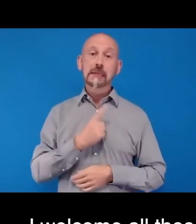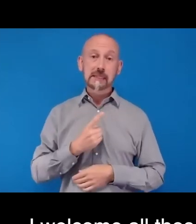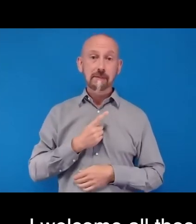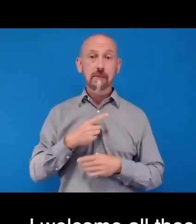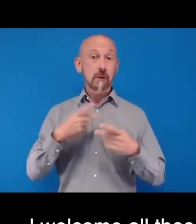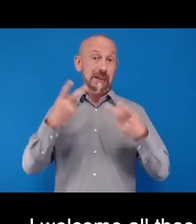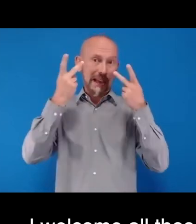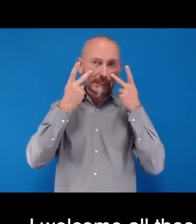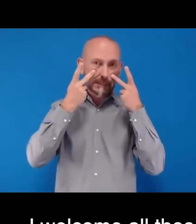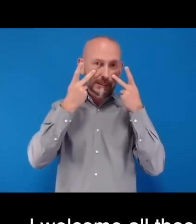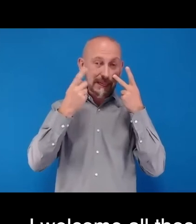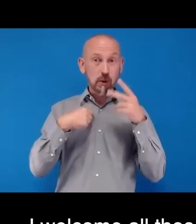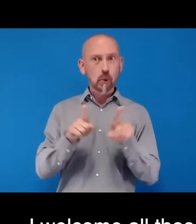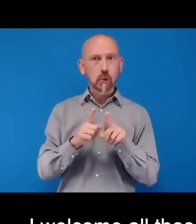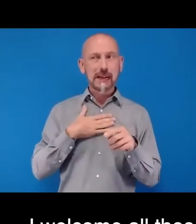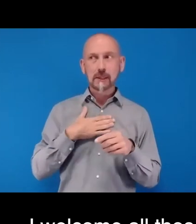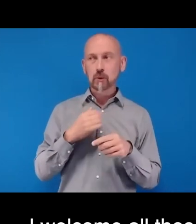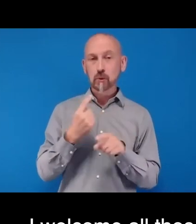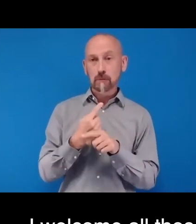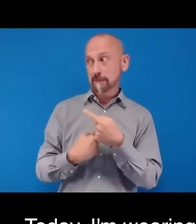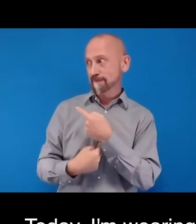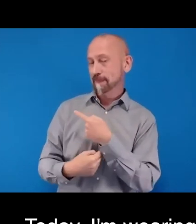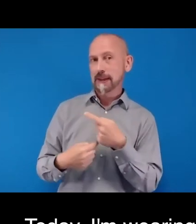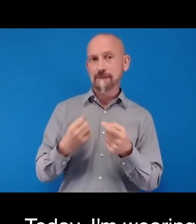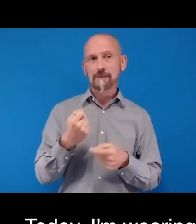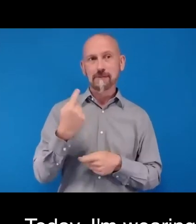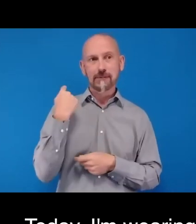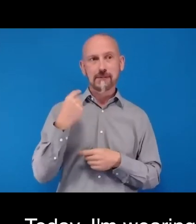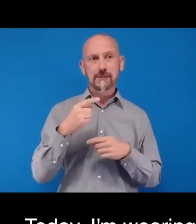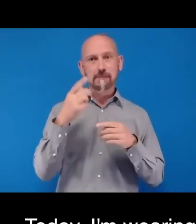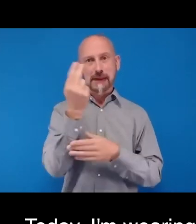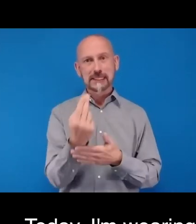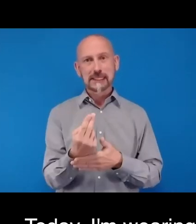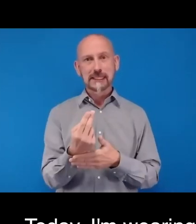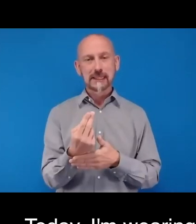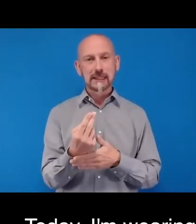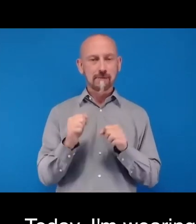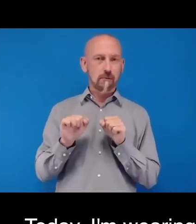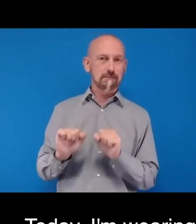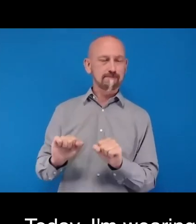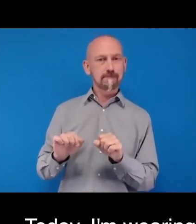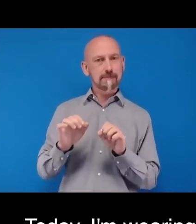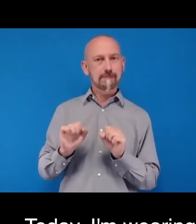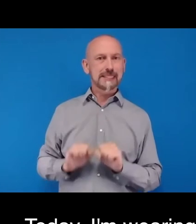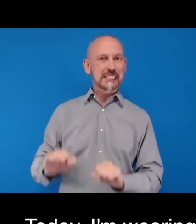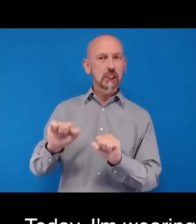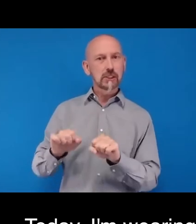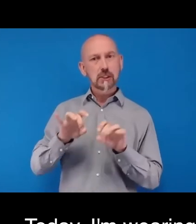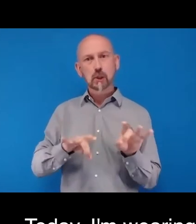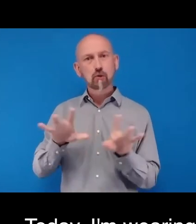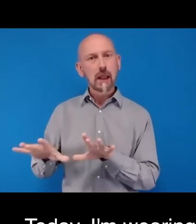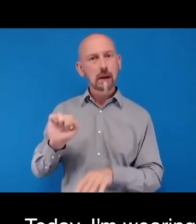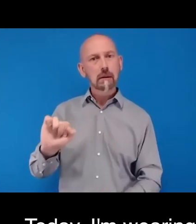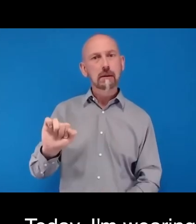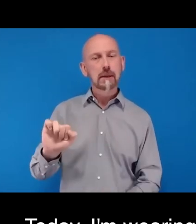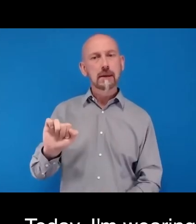would like to mention the picture behind me, which was painted by an Indigenous Australian who has a different sort